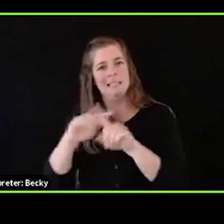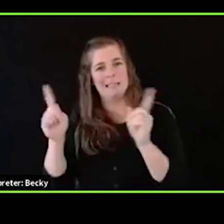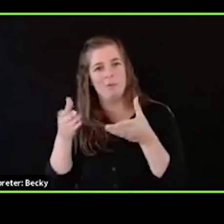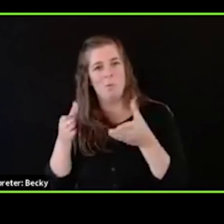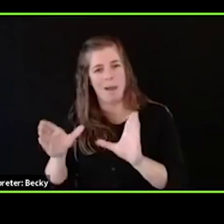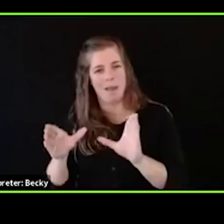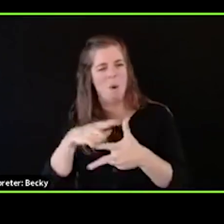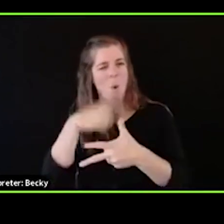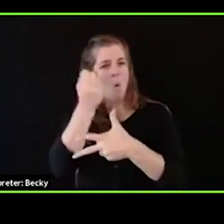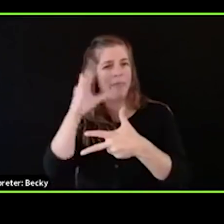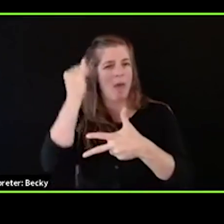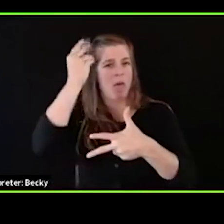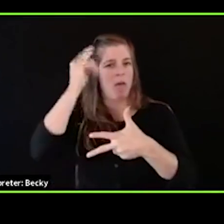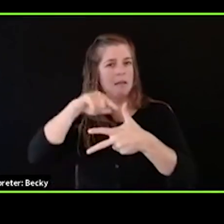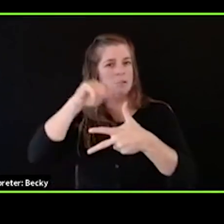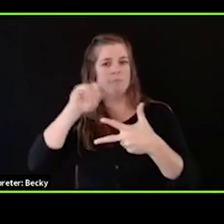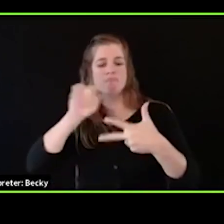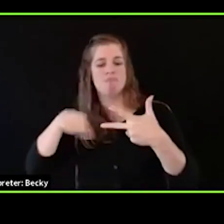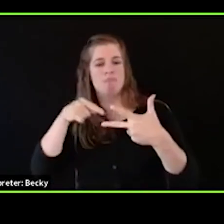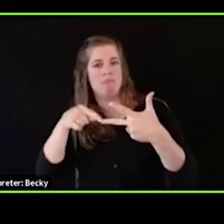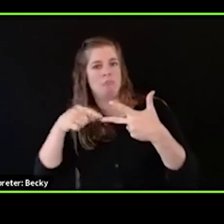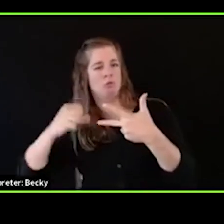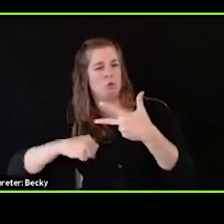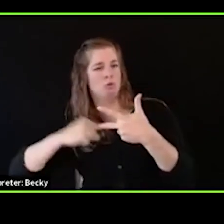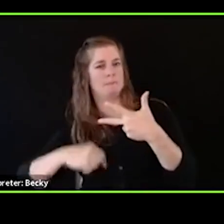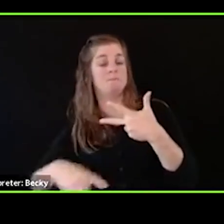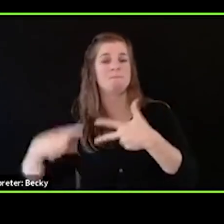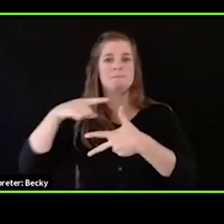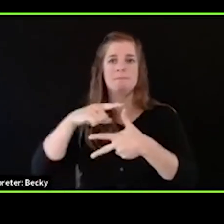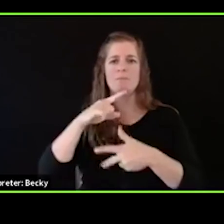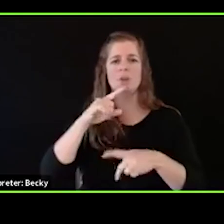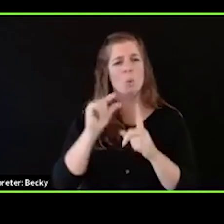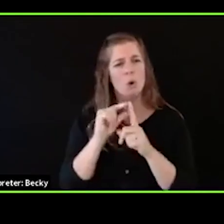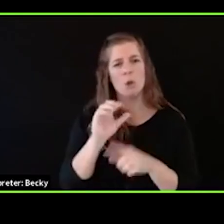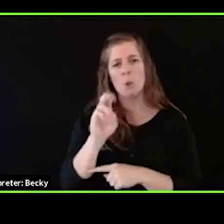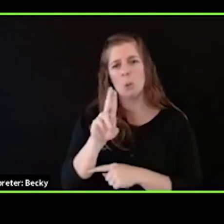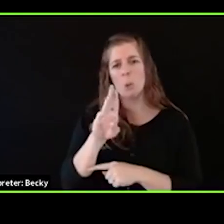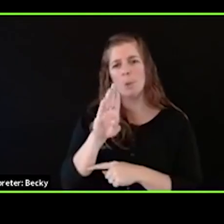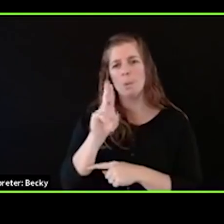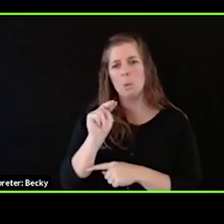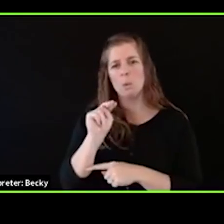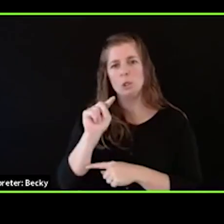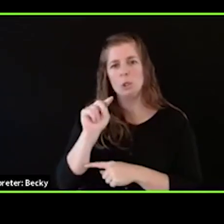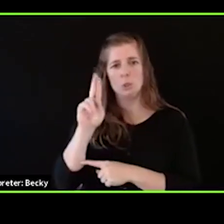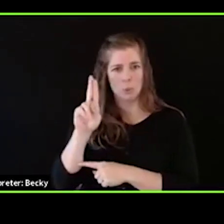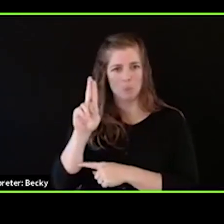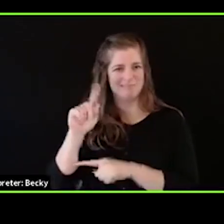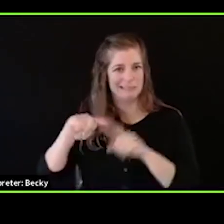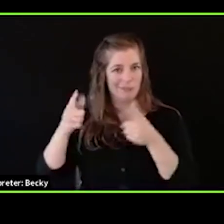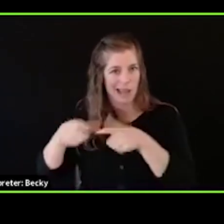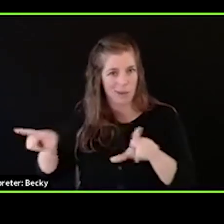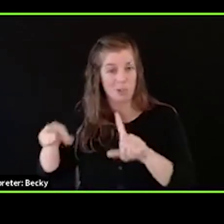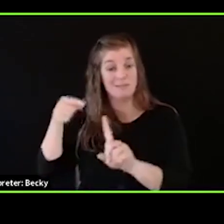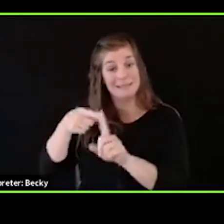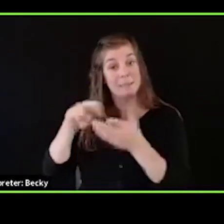bit. And to really imagine this from a place of this word Ubuntu. It's a Bantu word that means I am because we